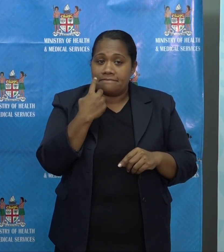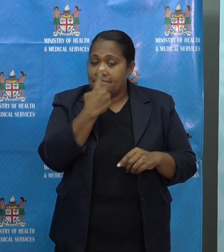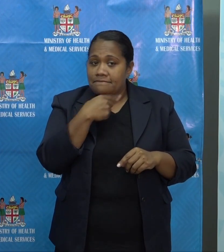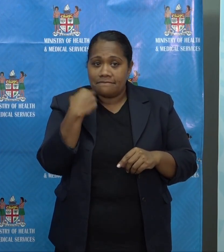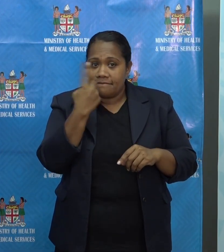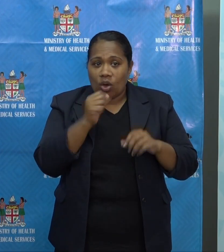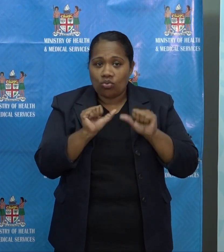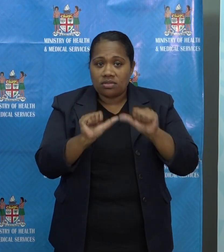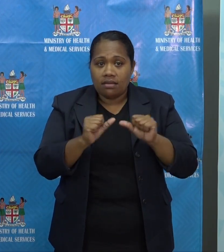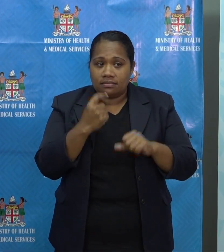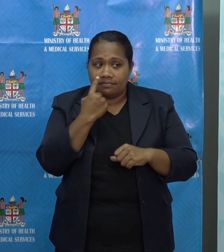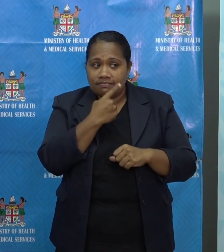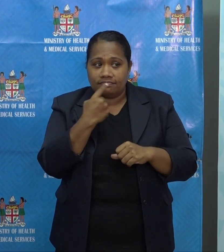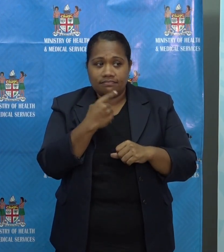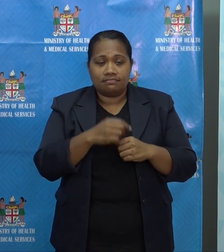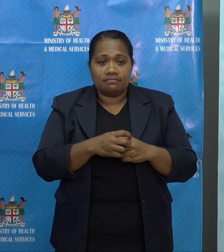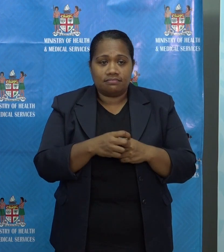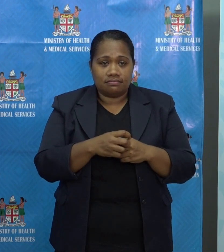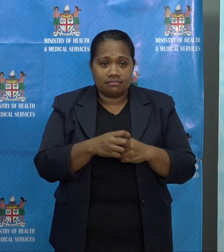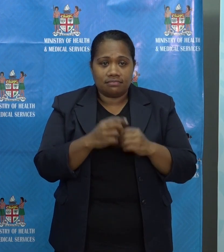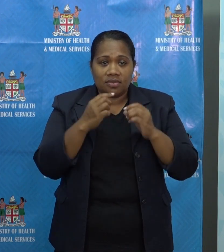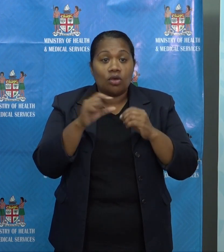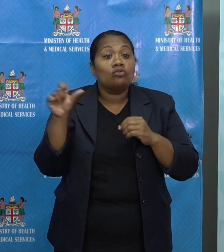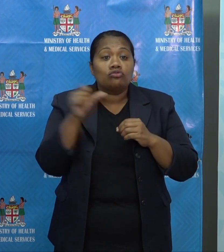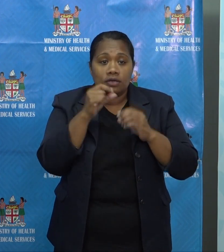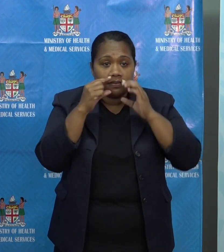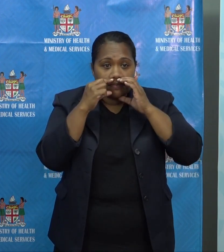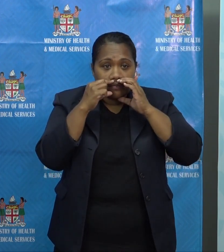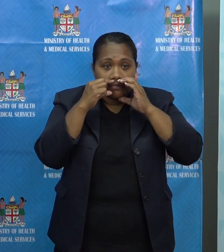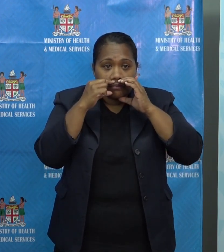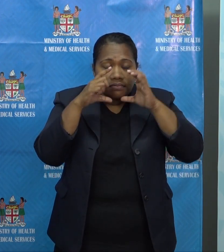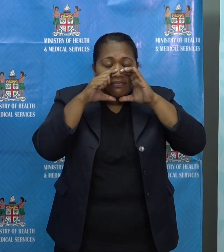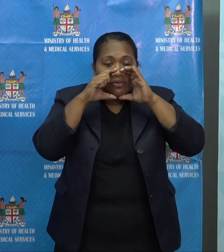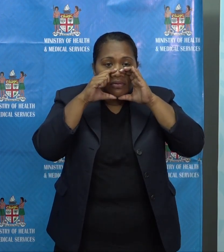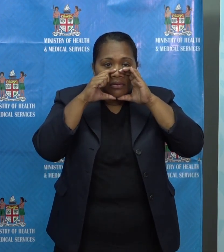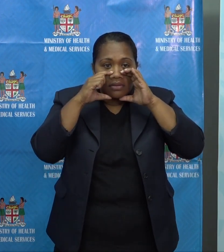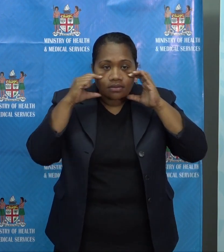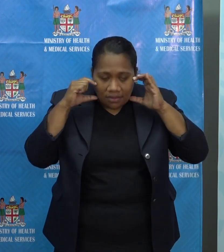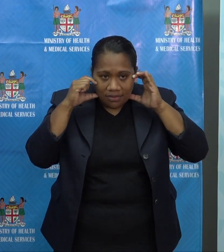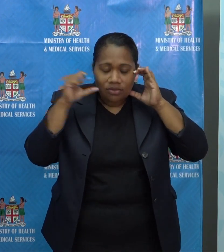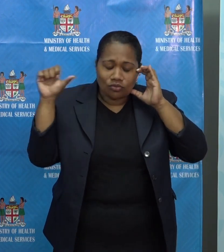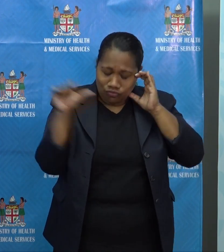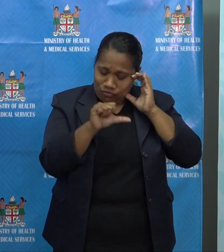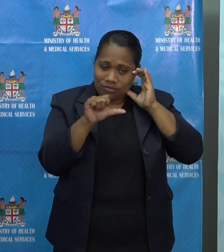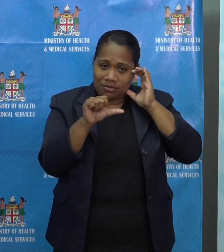The mask has to cover your nose and your mouth to keep you and those around you safe.